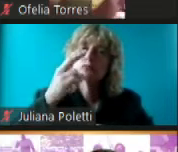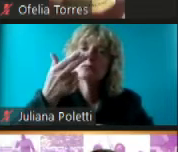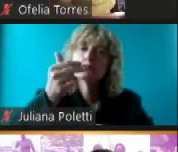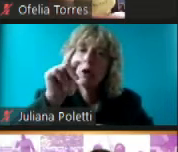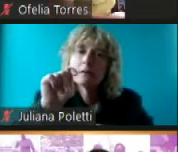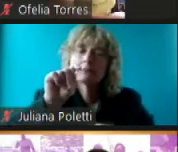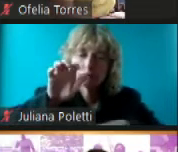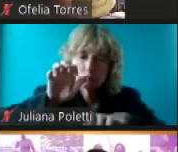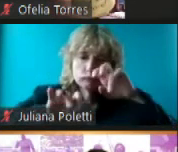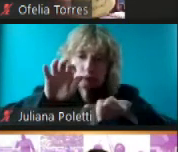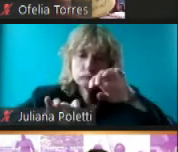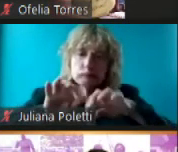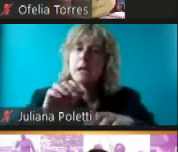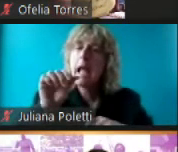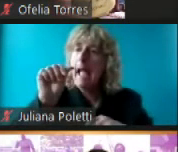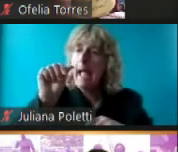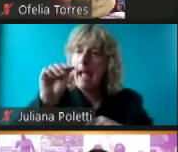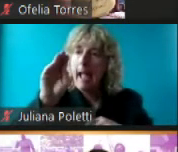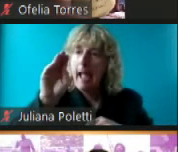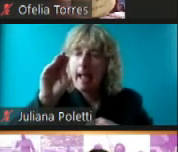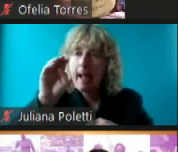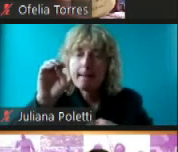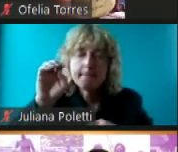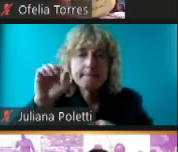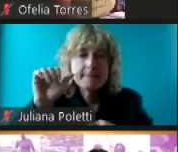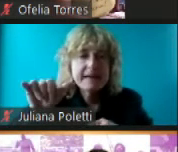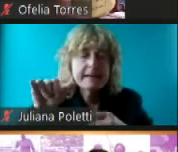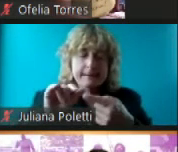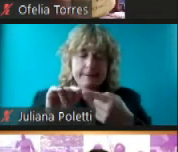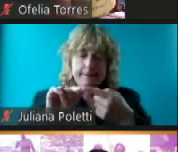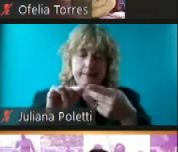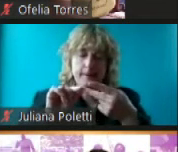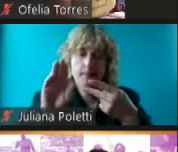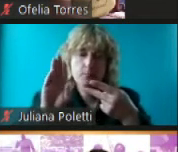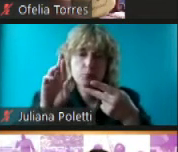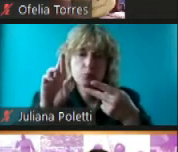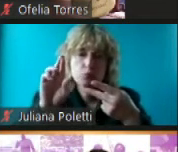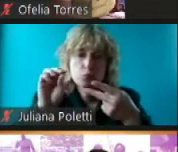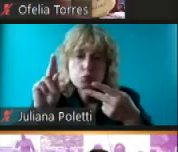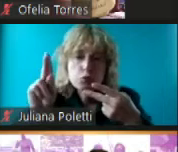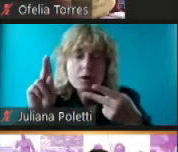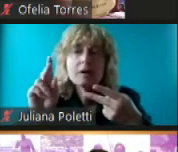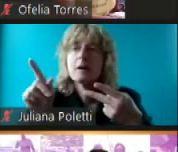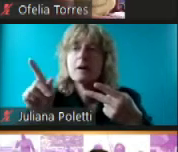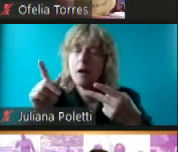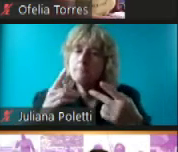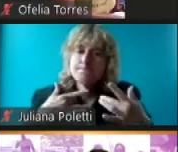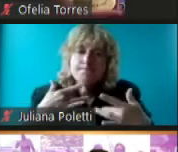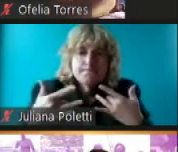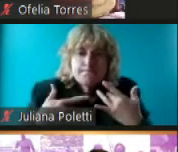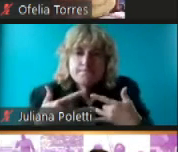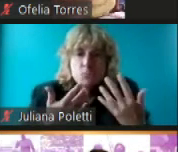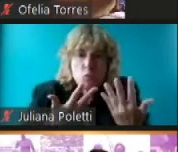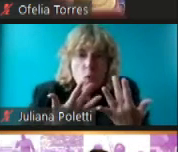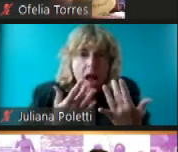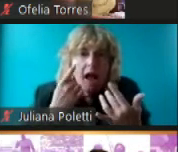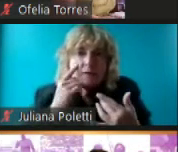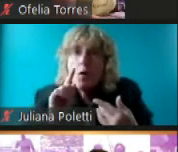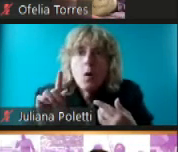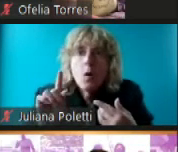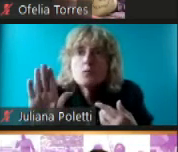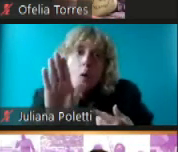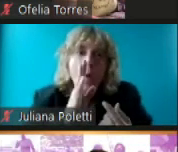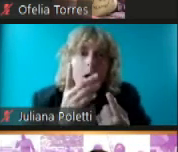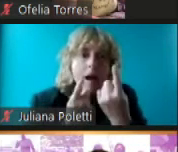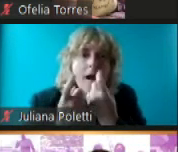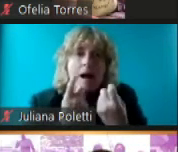you um eagerly waiting for you they're super excited to be back too and just to make sure that um they're